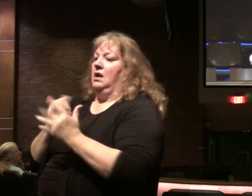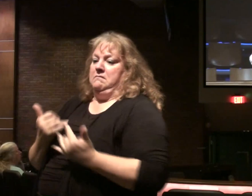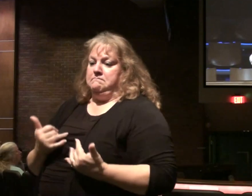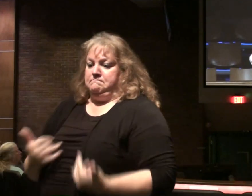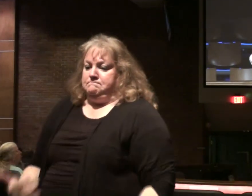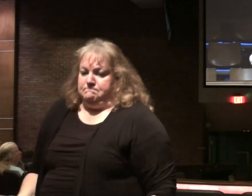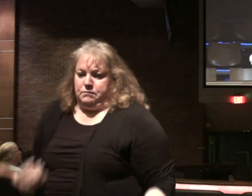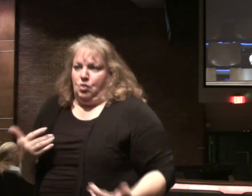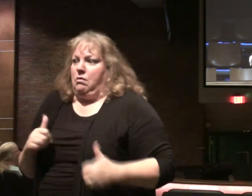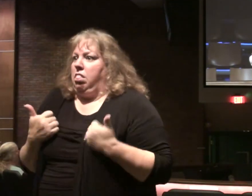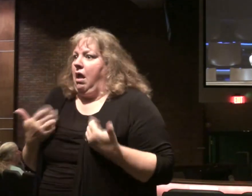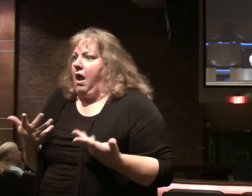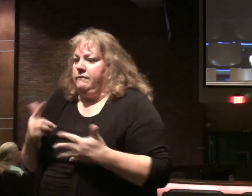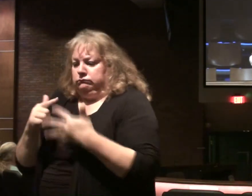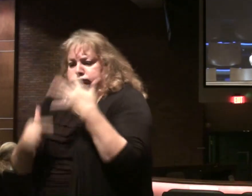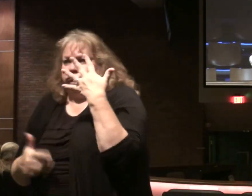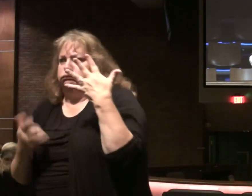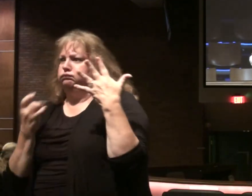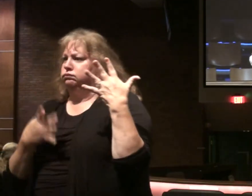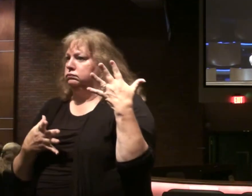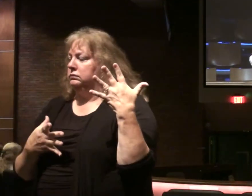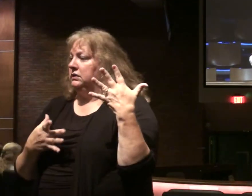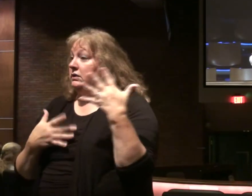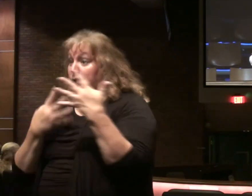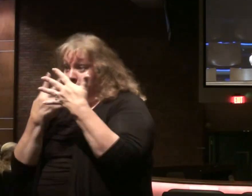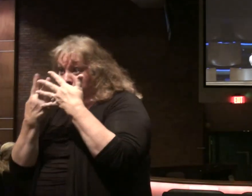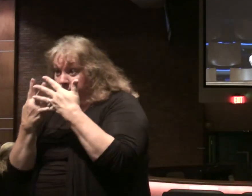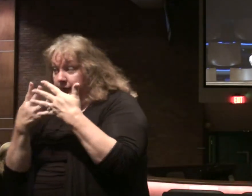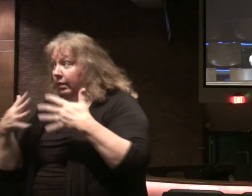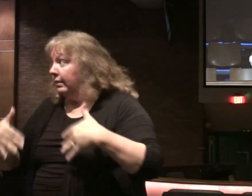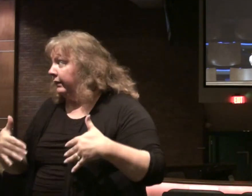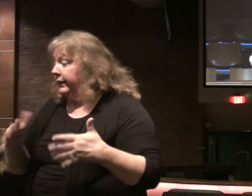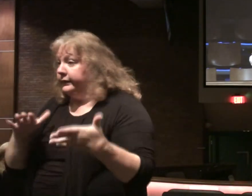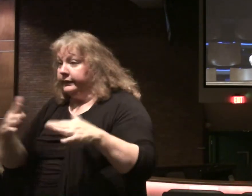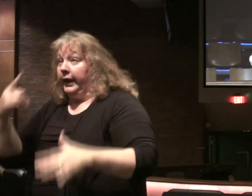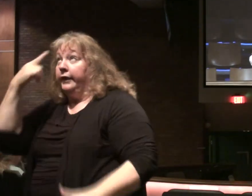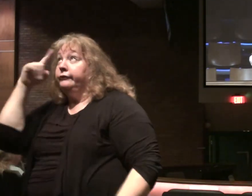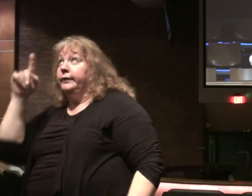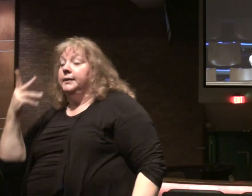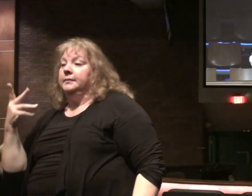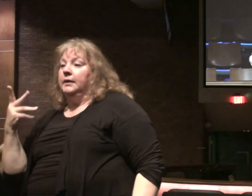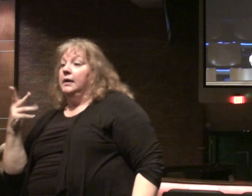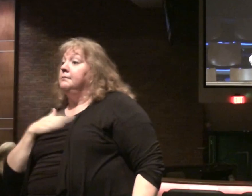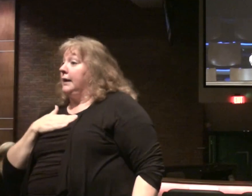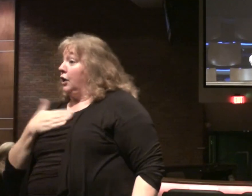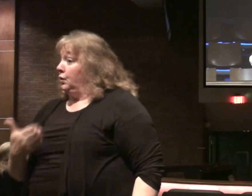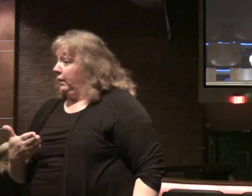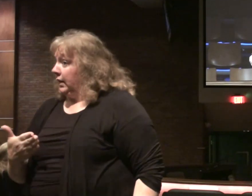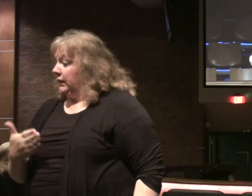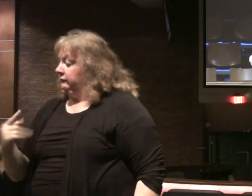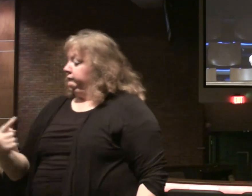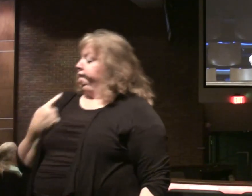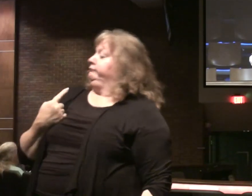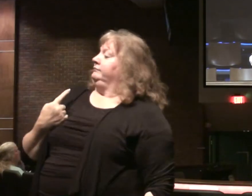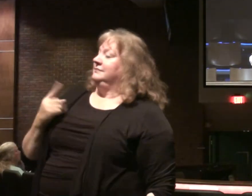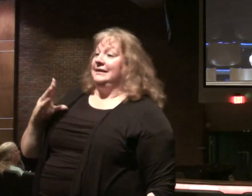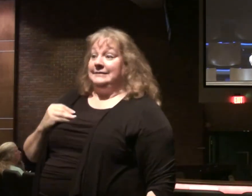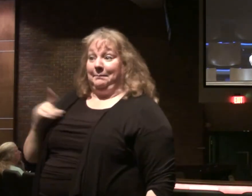As I know any of us at this point. To go to prison yet. Or to die for Him. But are you willing to be insulted?